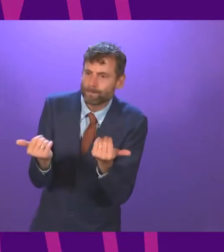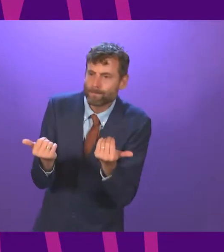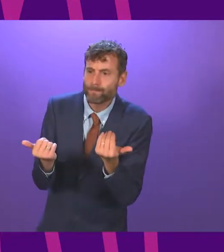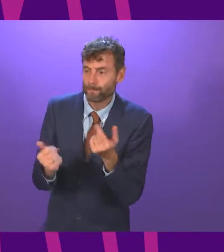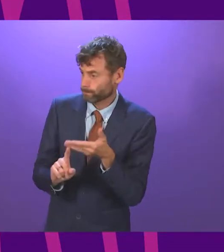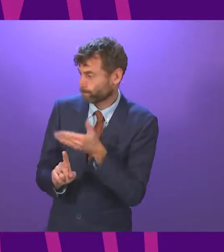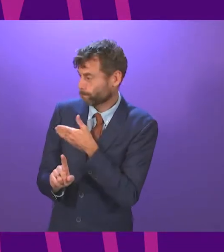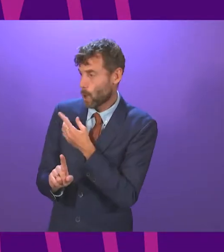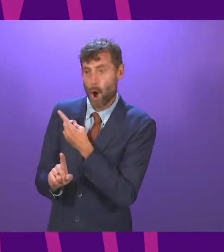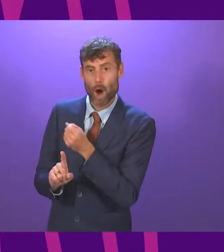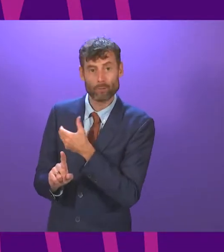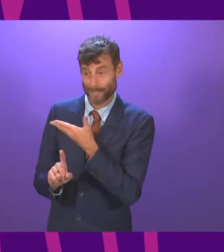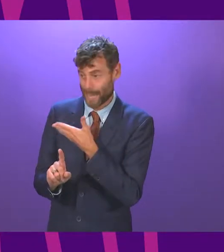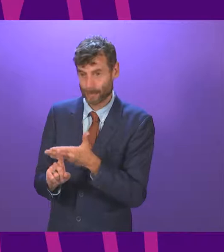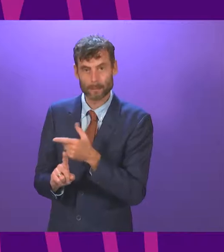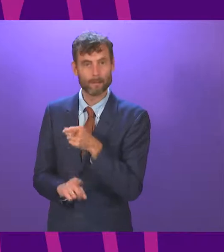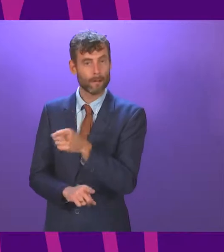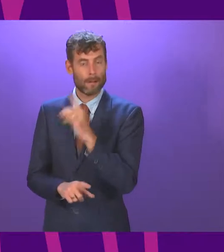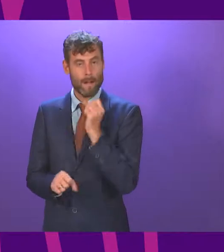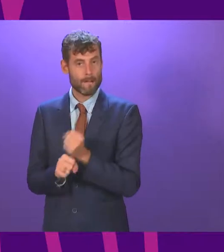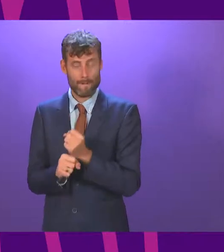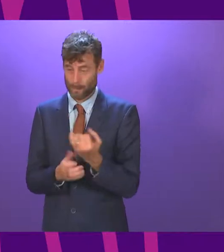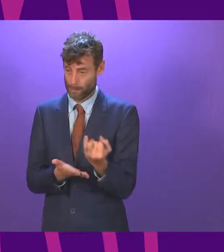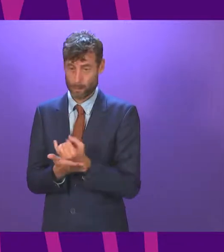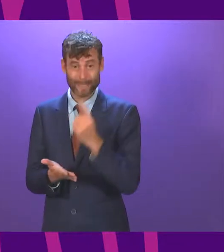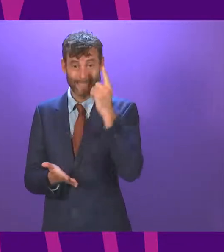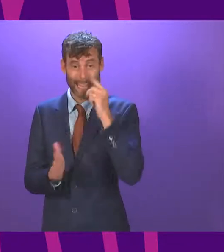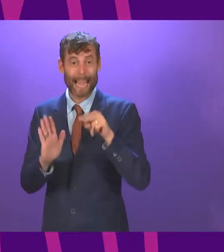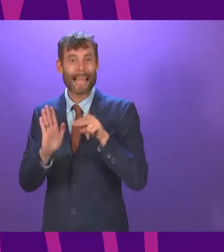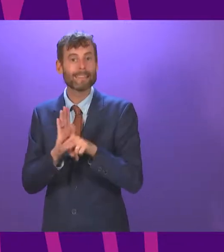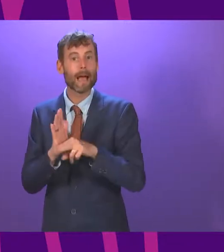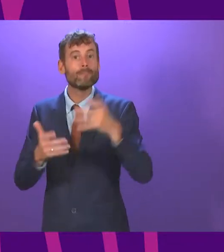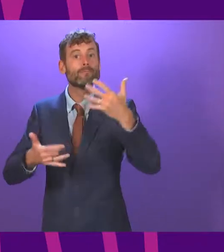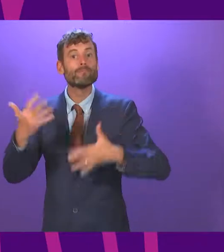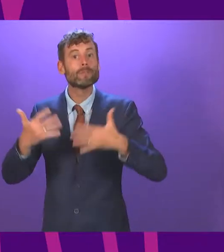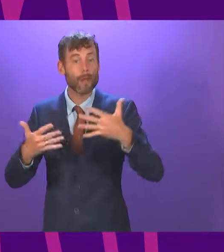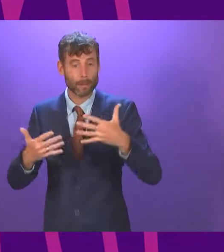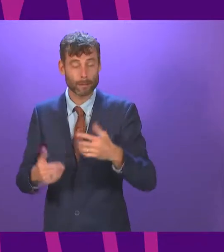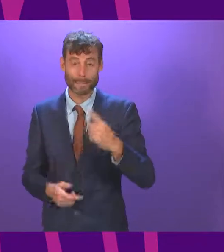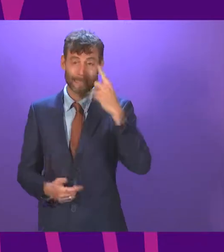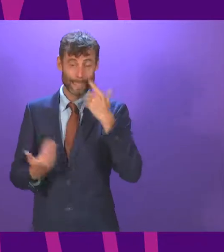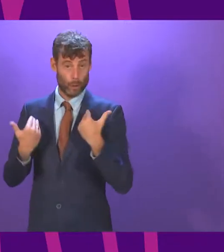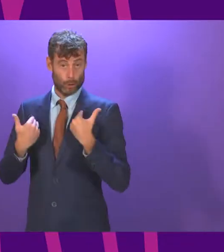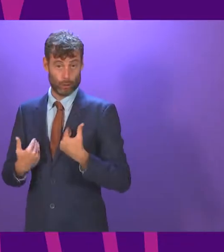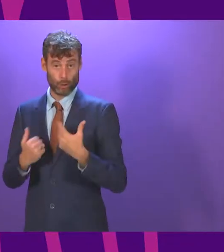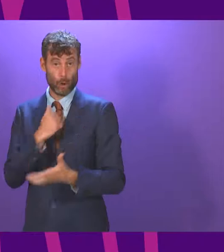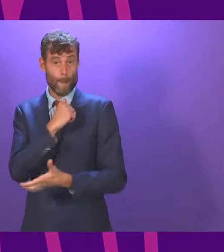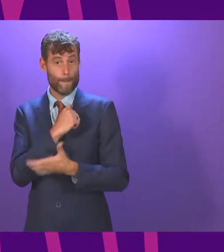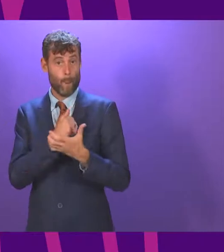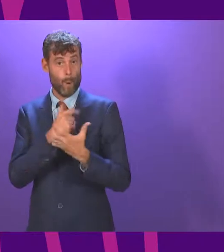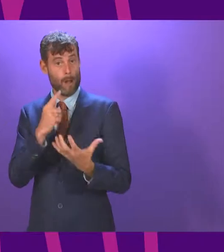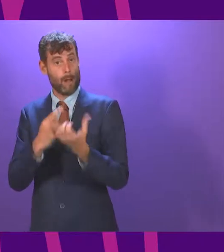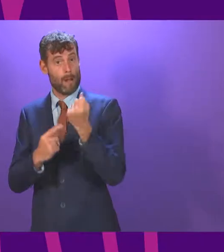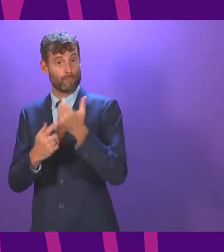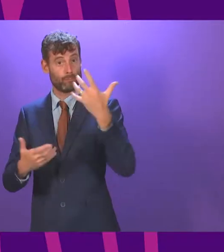this government. Over the last 100 days, this year's exam results showed that the attainment gap between our richest and poorest pupils has